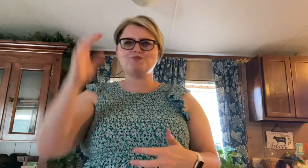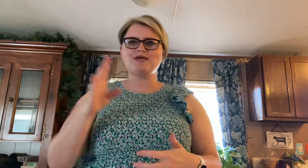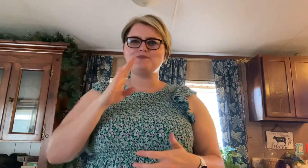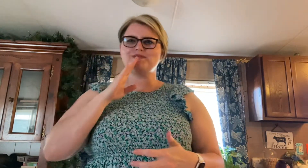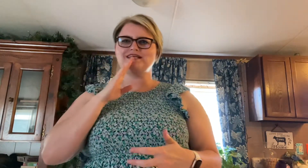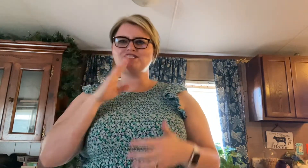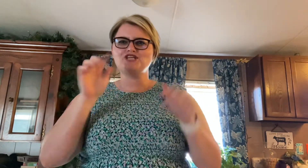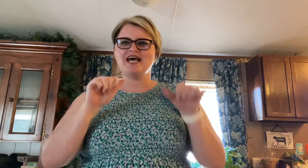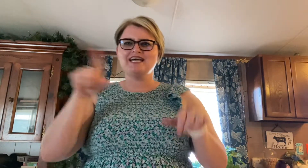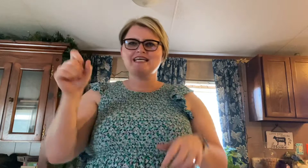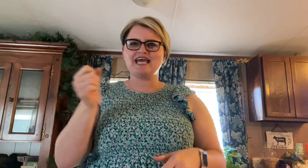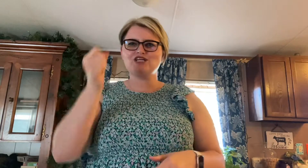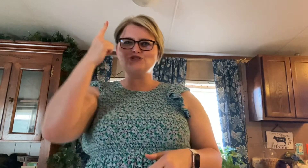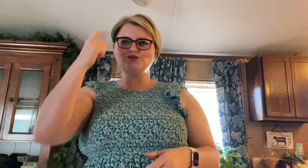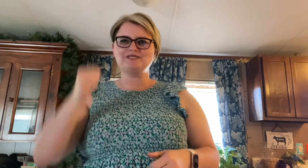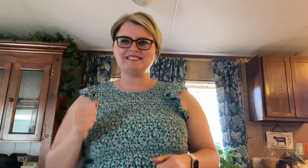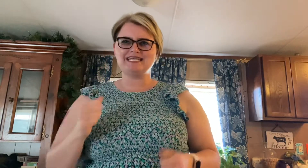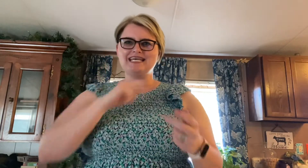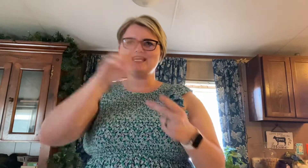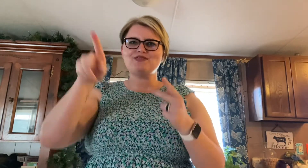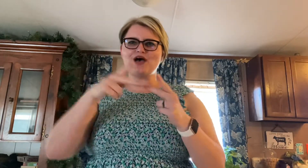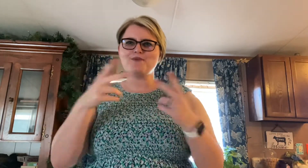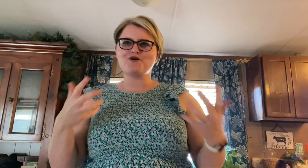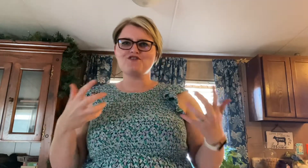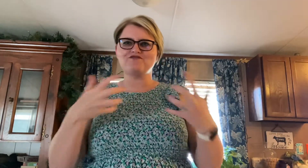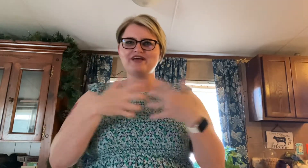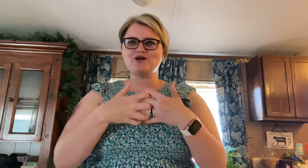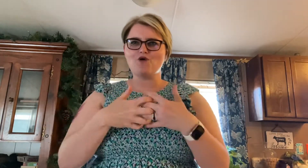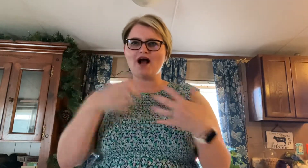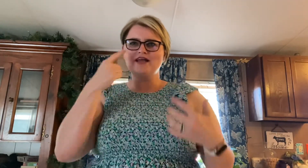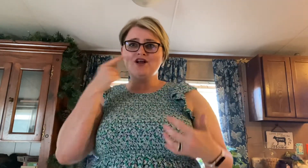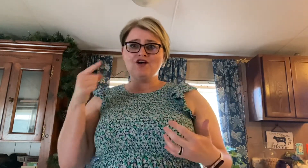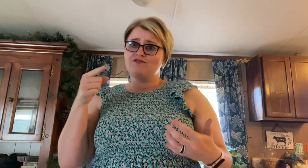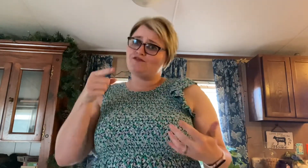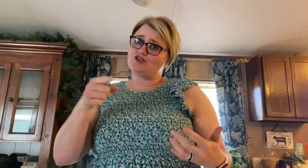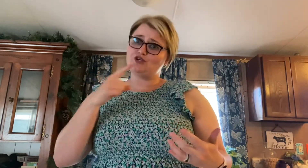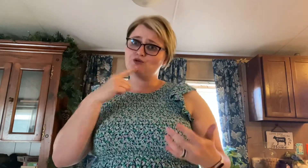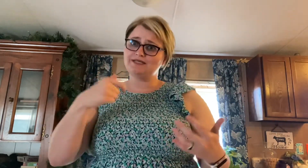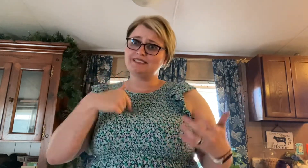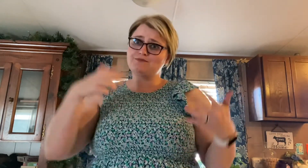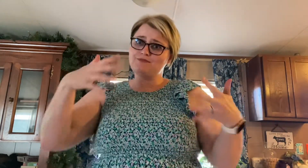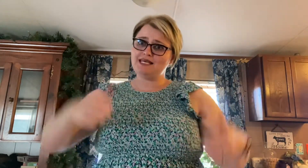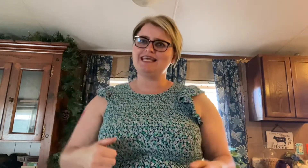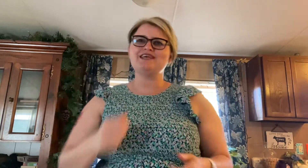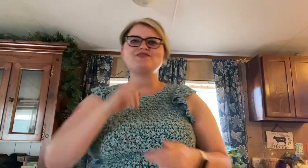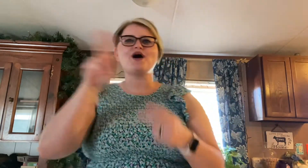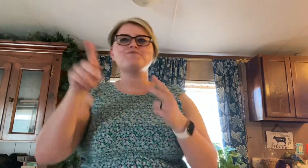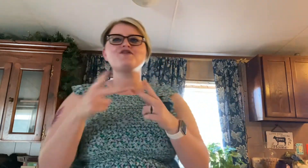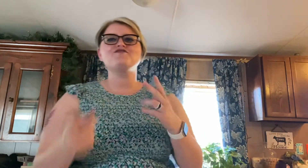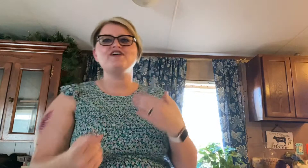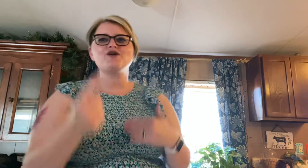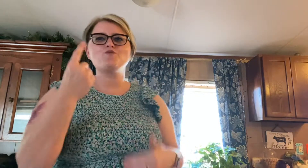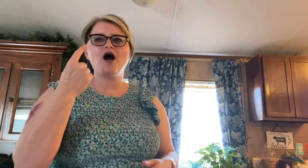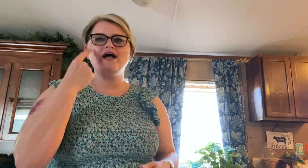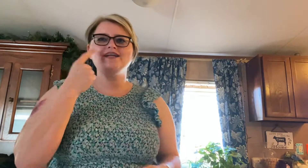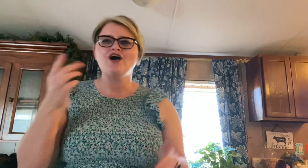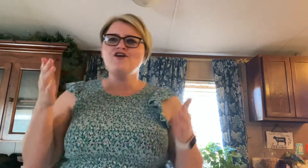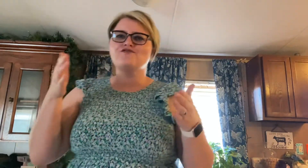bitch Can't use me, the perfect one For you is me, the perfect one For